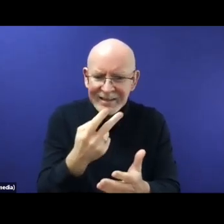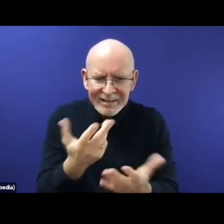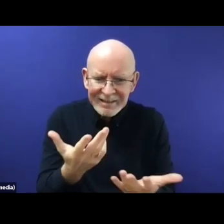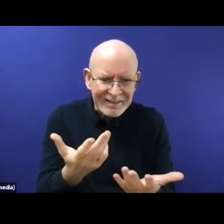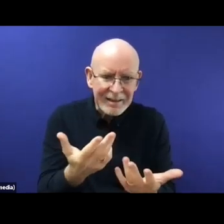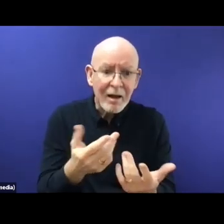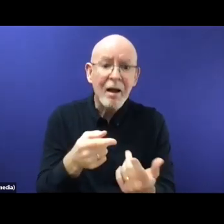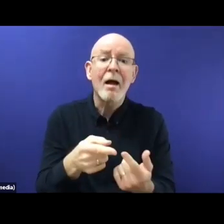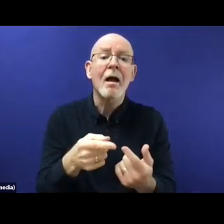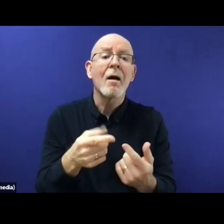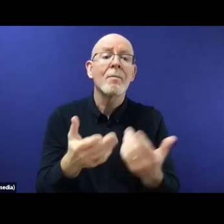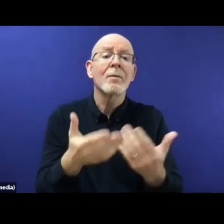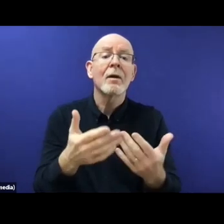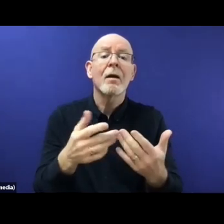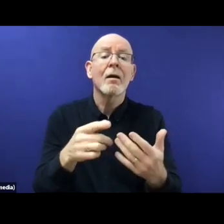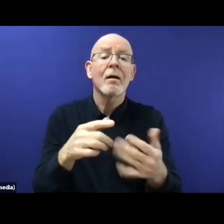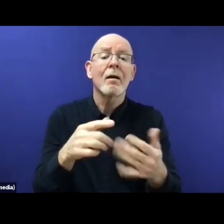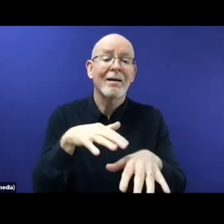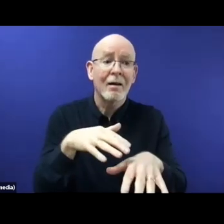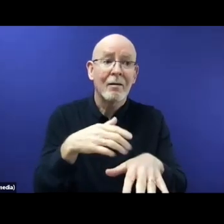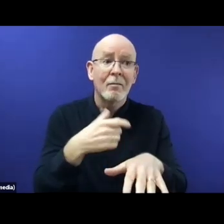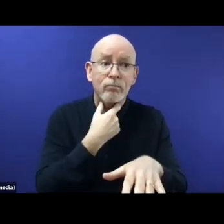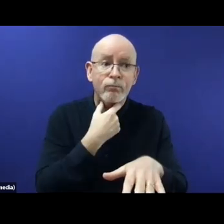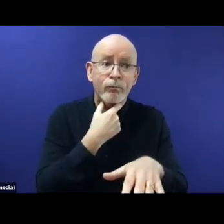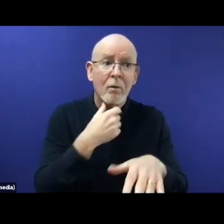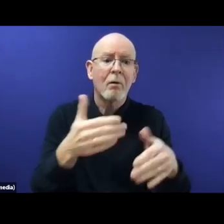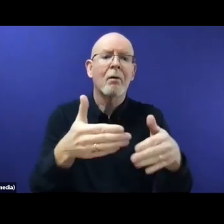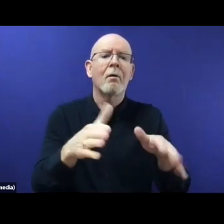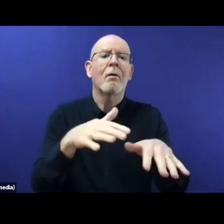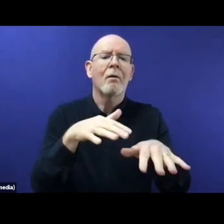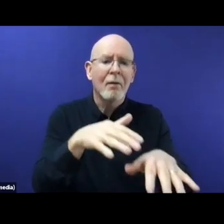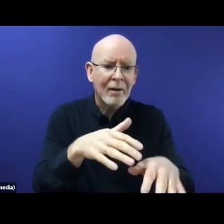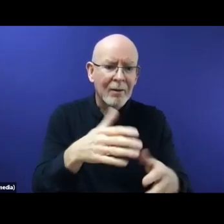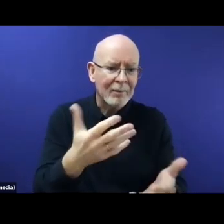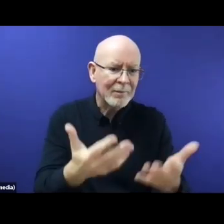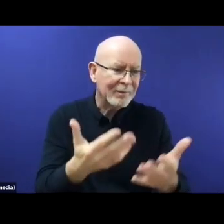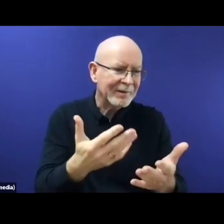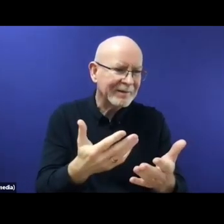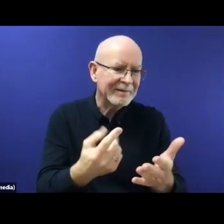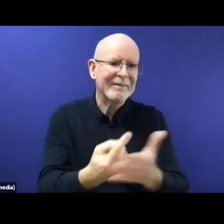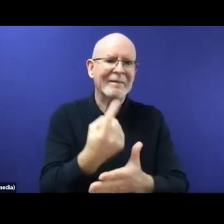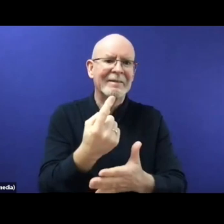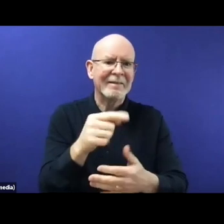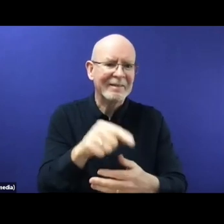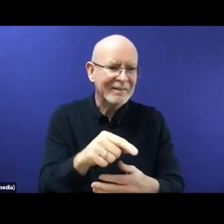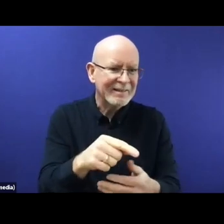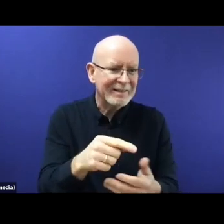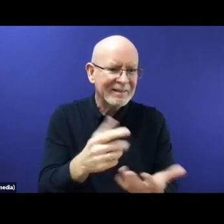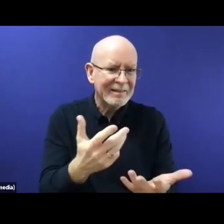in individuals migrating, etc. So I think, you know, that the future is really pointing to the